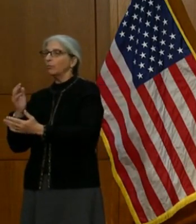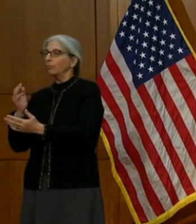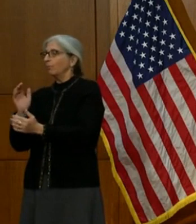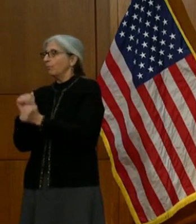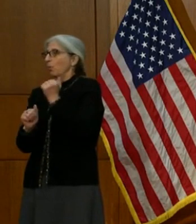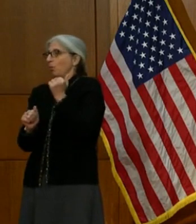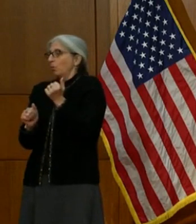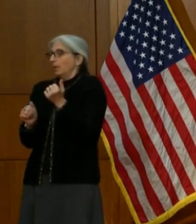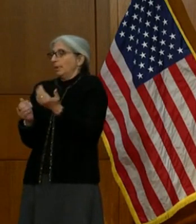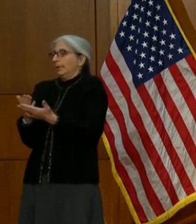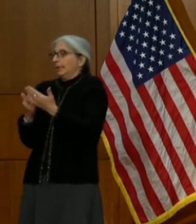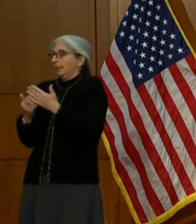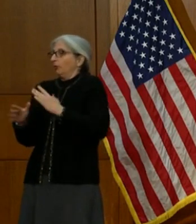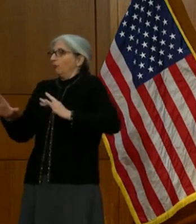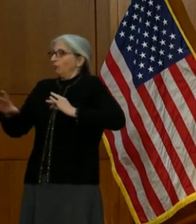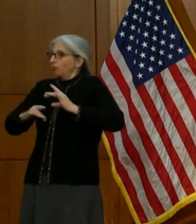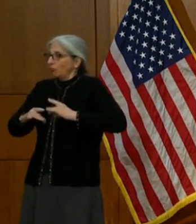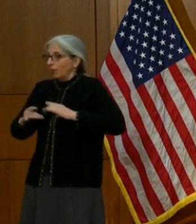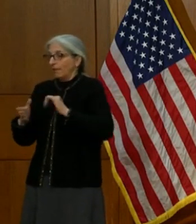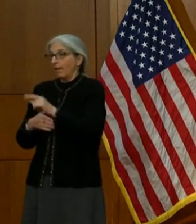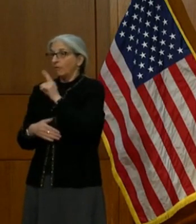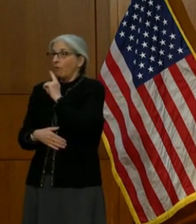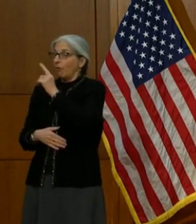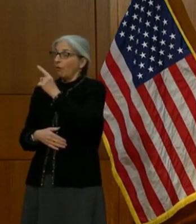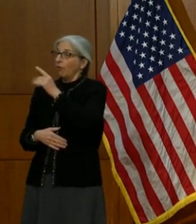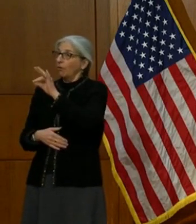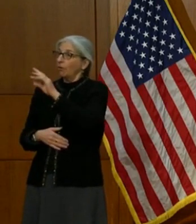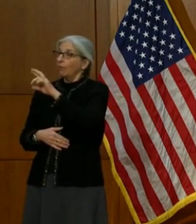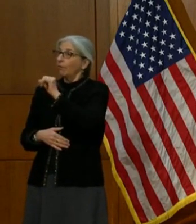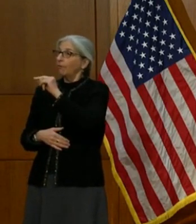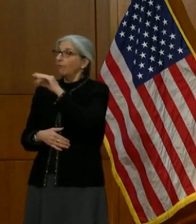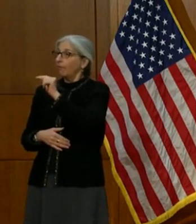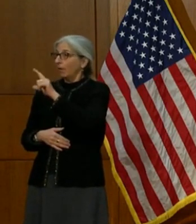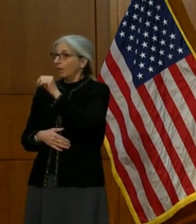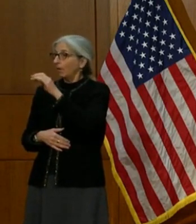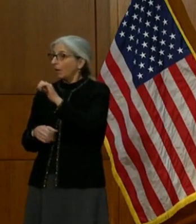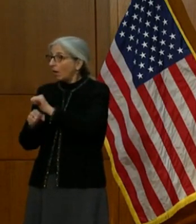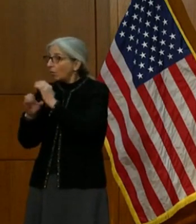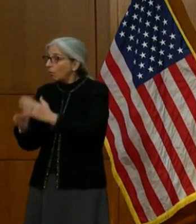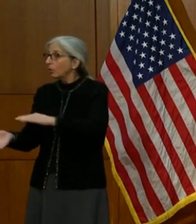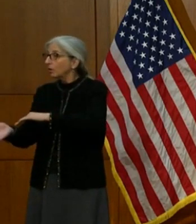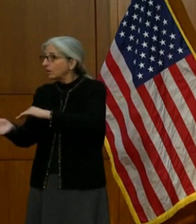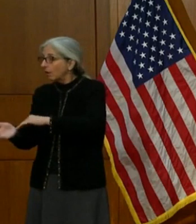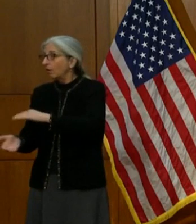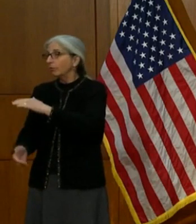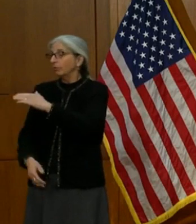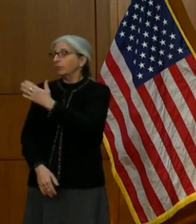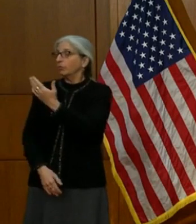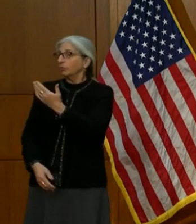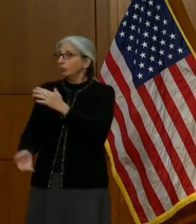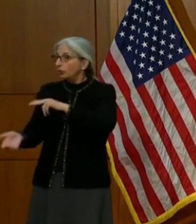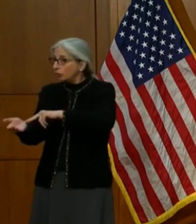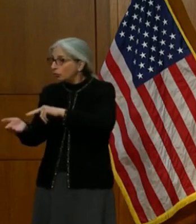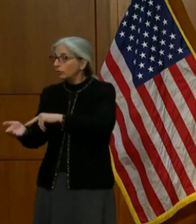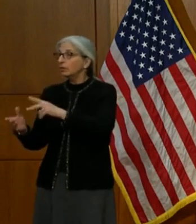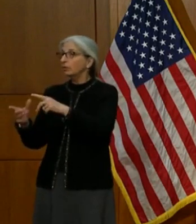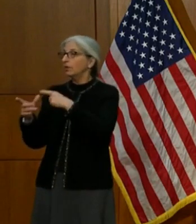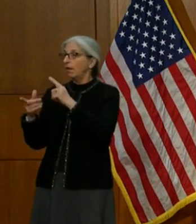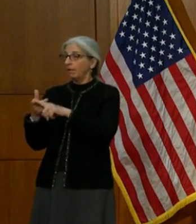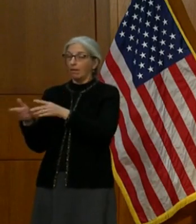individuals that live and work in our nursing homes, and then we will expand the vaccination program from there, just as I described earlier.